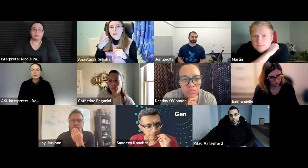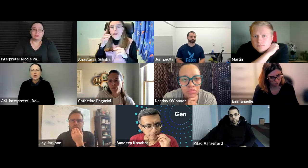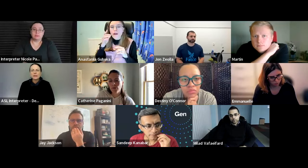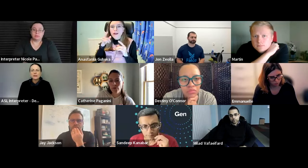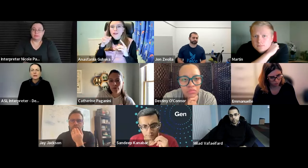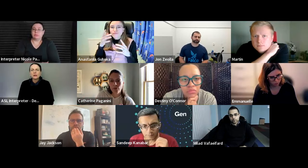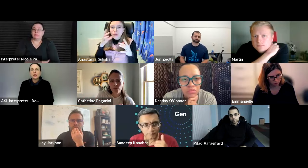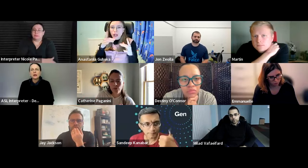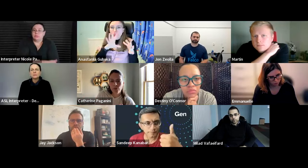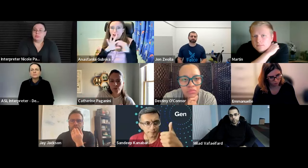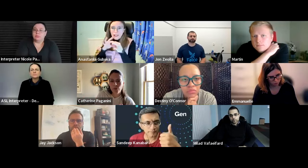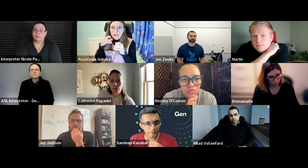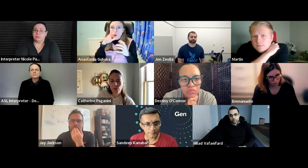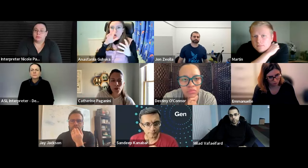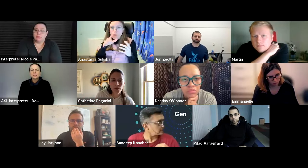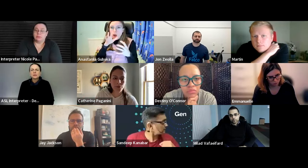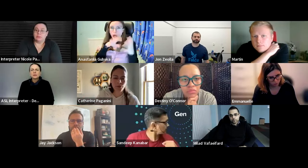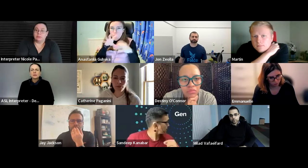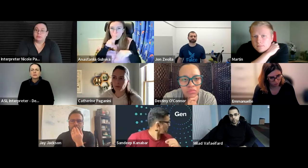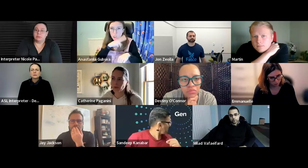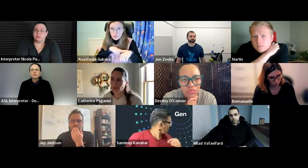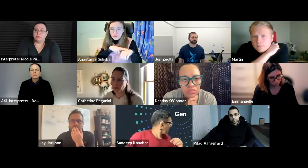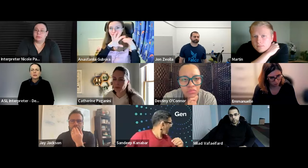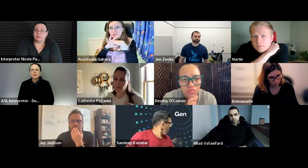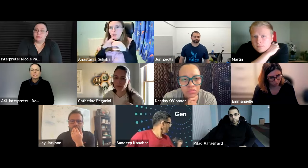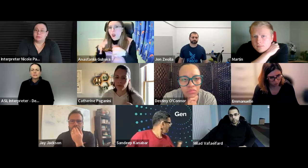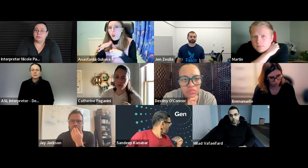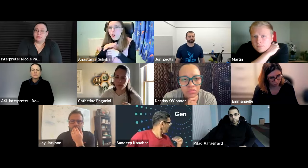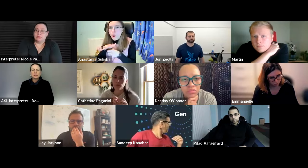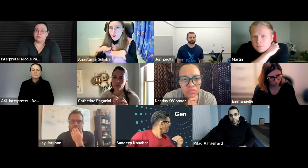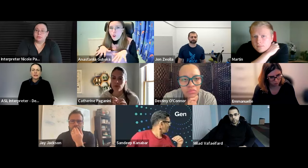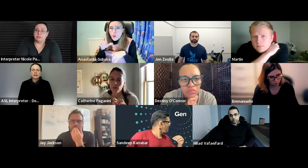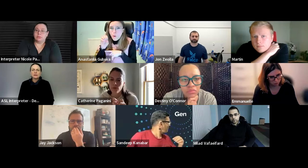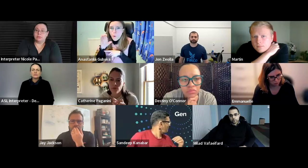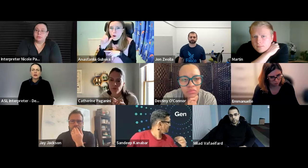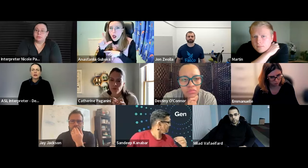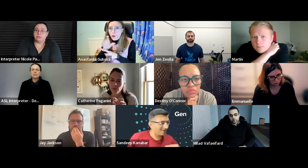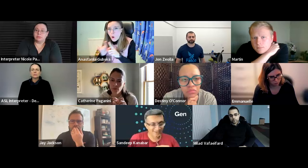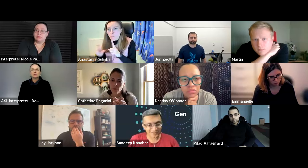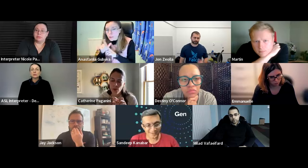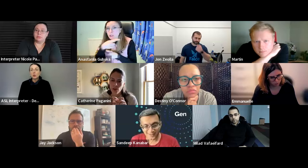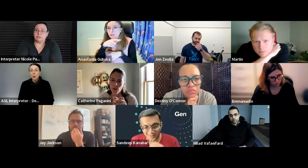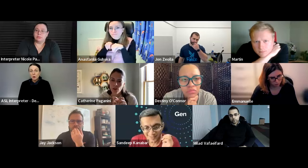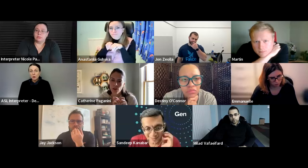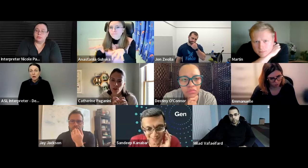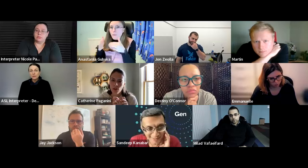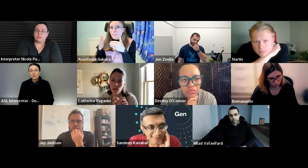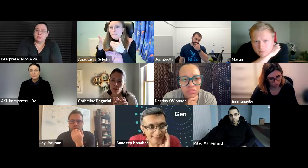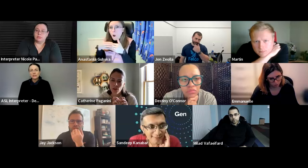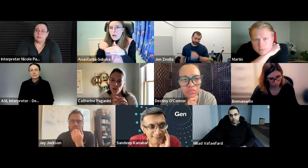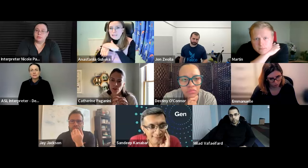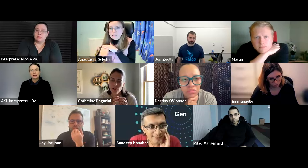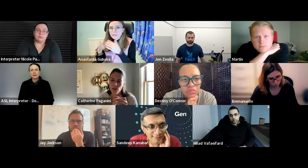catherine i think um a link to the cloud native um local